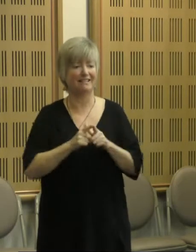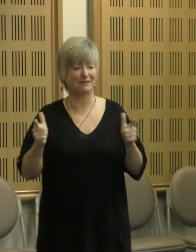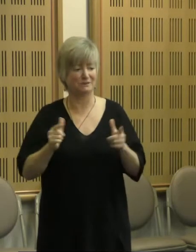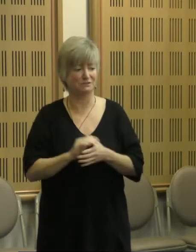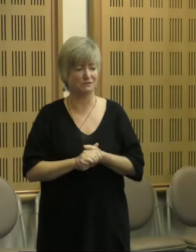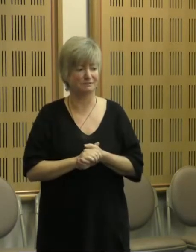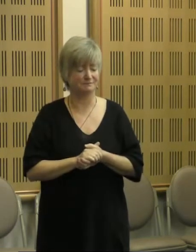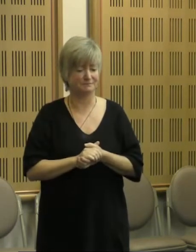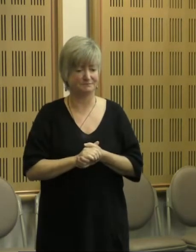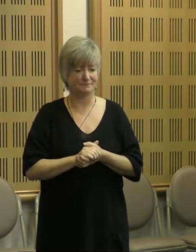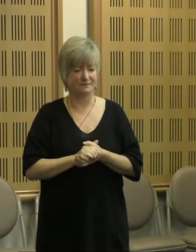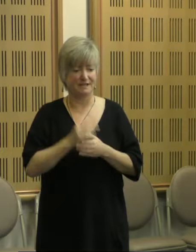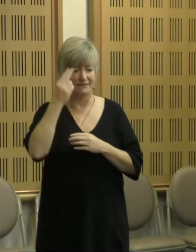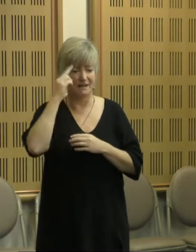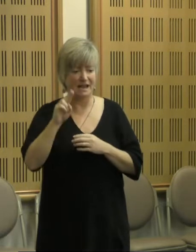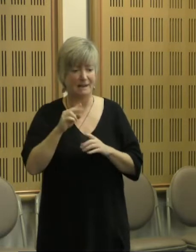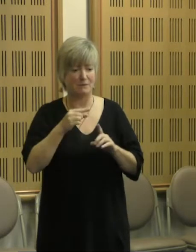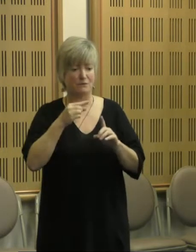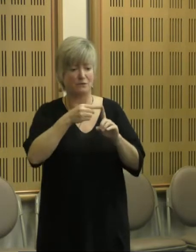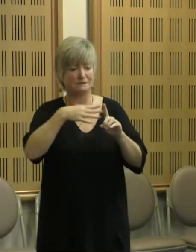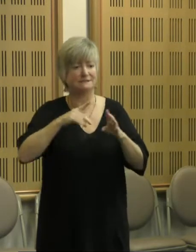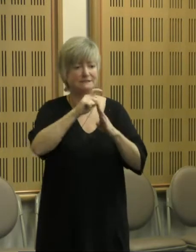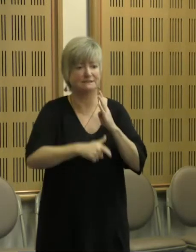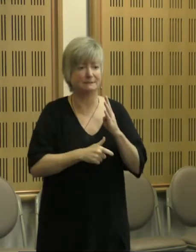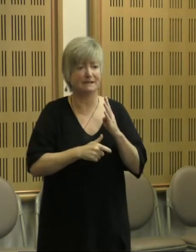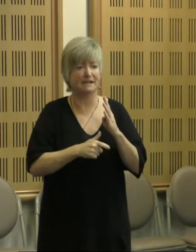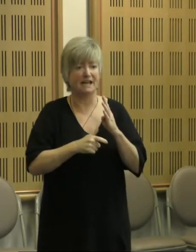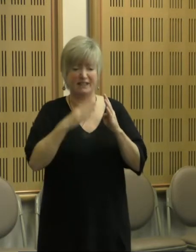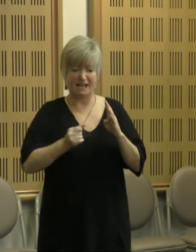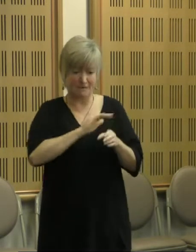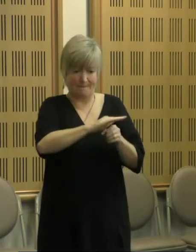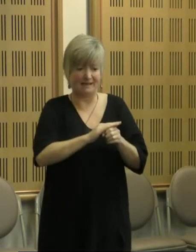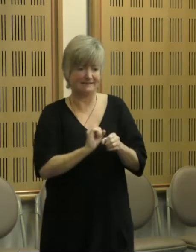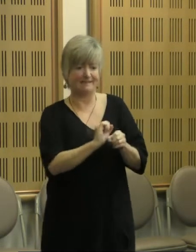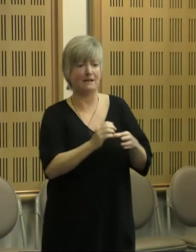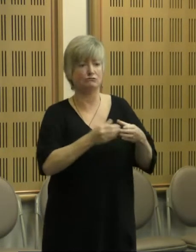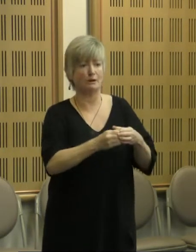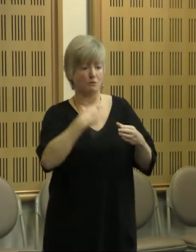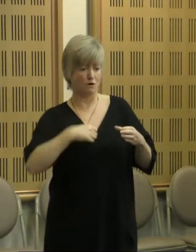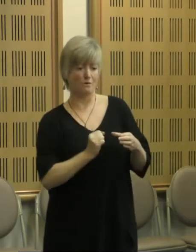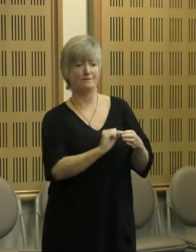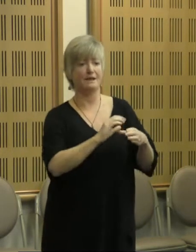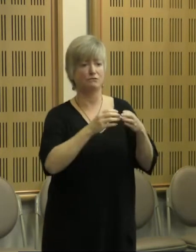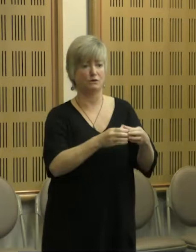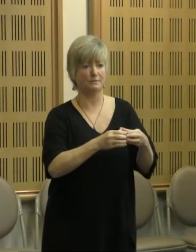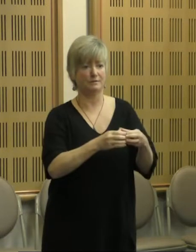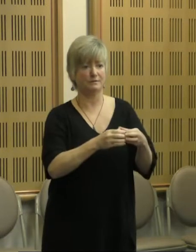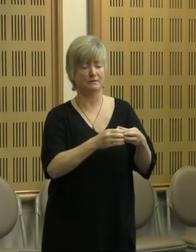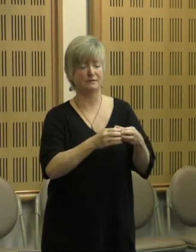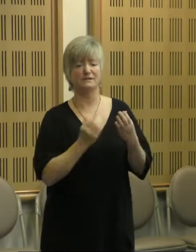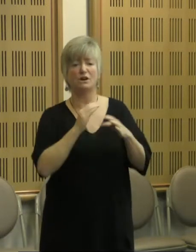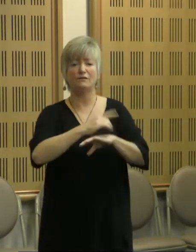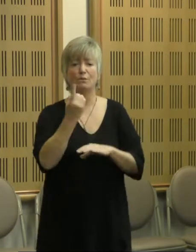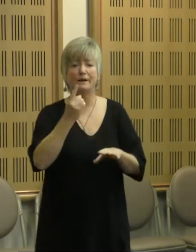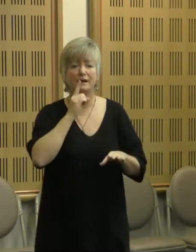disability, and they found a place or role within the group. And the impact of 200 plus years of colonisation has